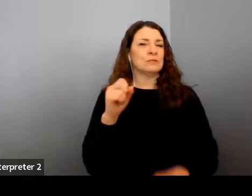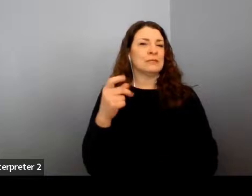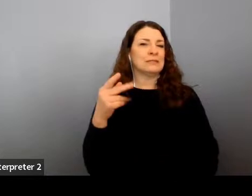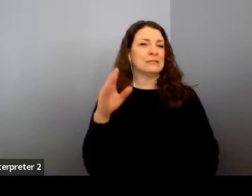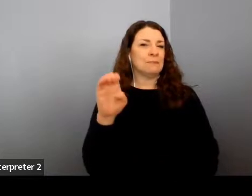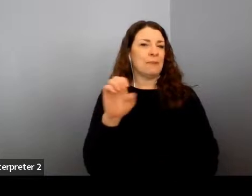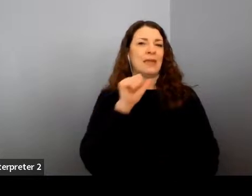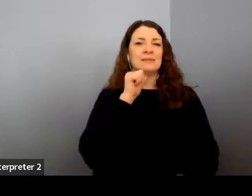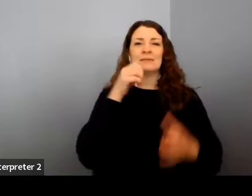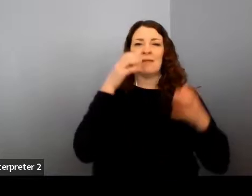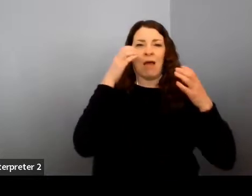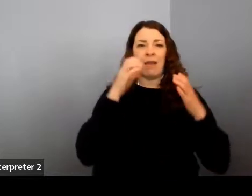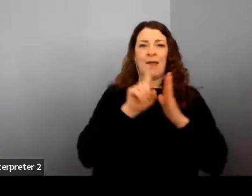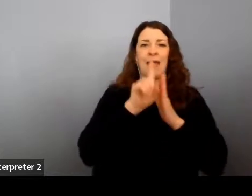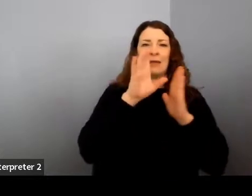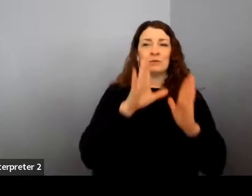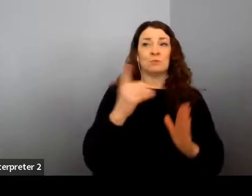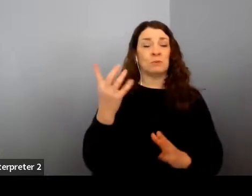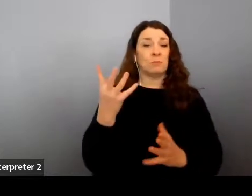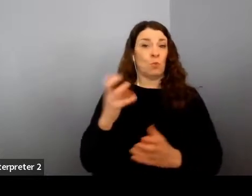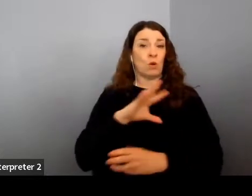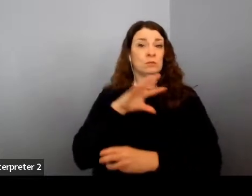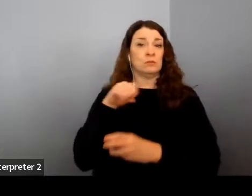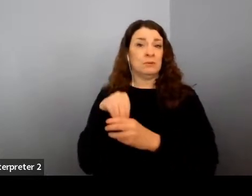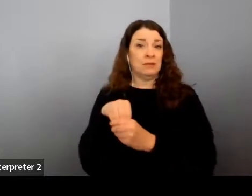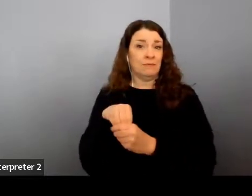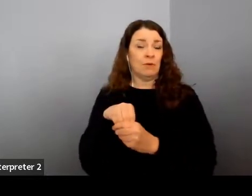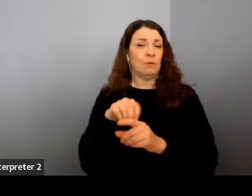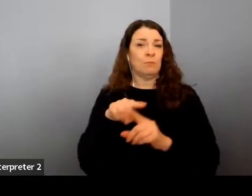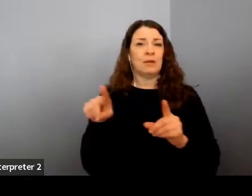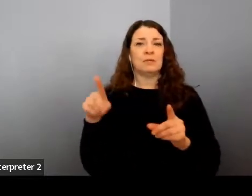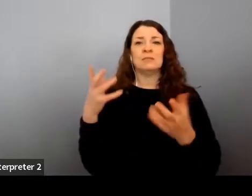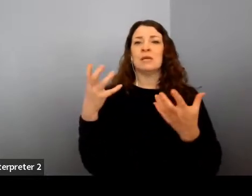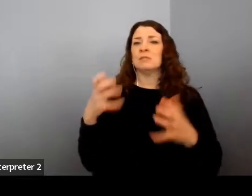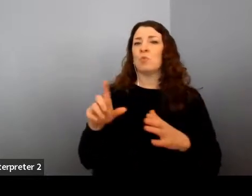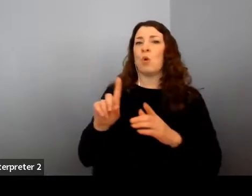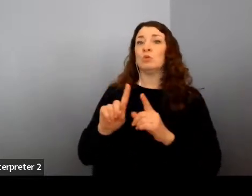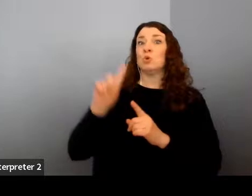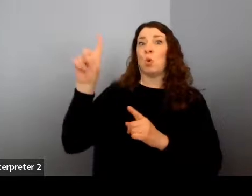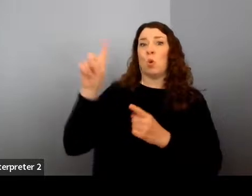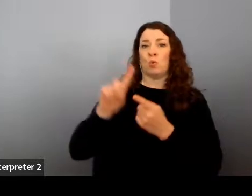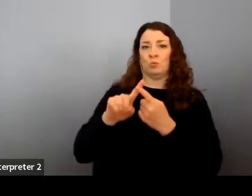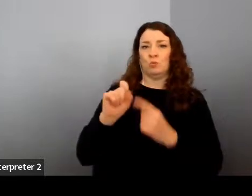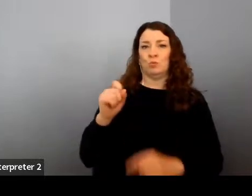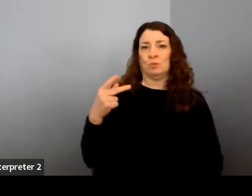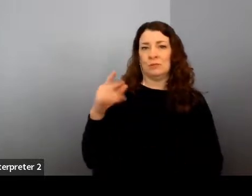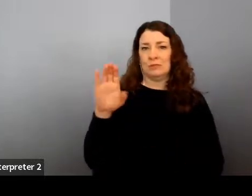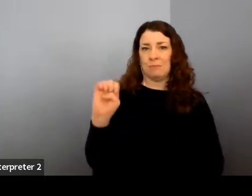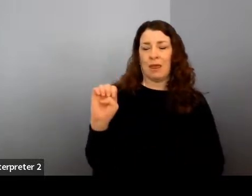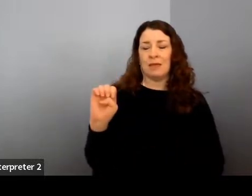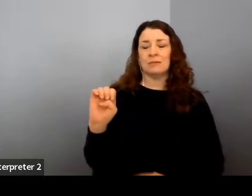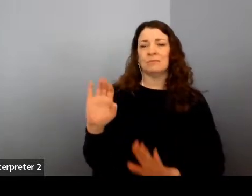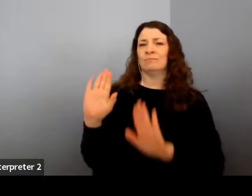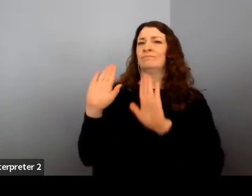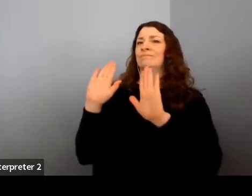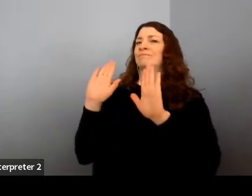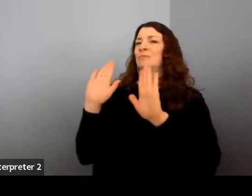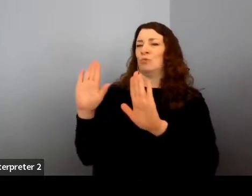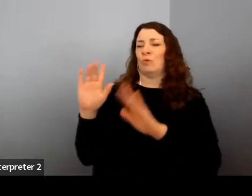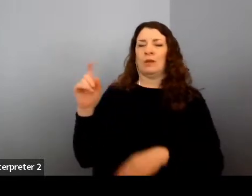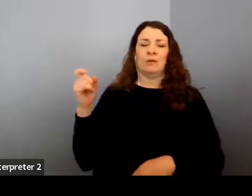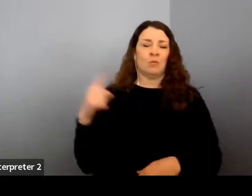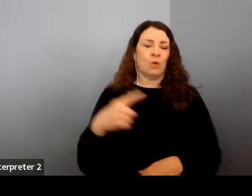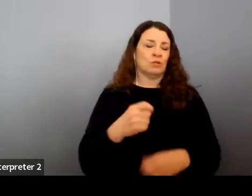if someone wants to be involved, but doesn't necessarily want to go into space? Yeah, it's a great question. So many, I'll run through,